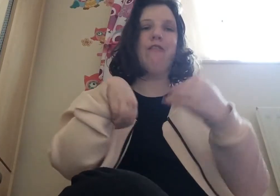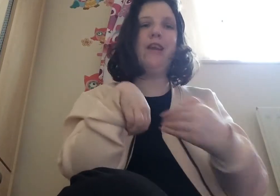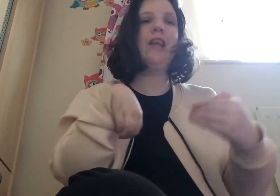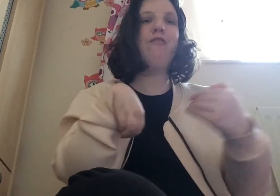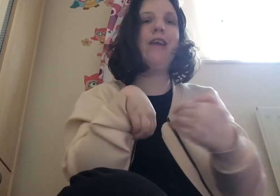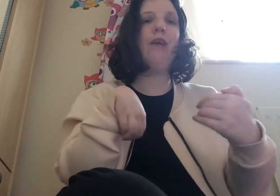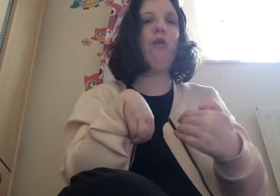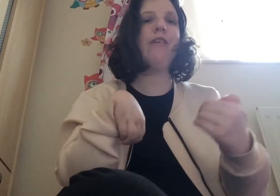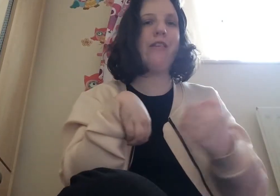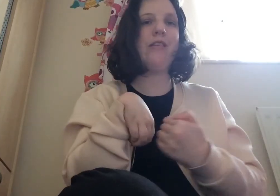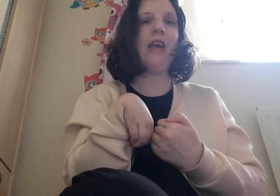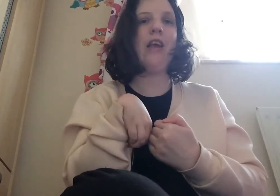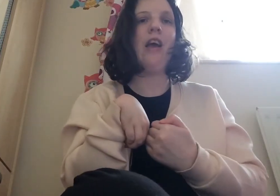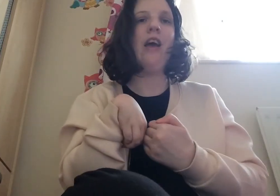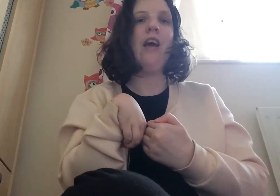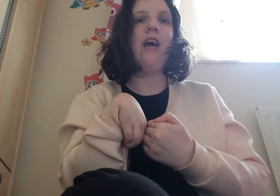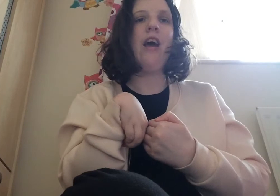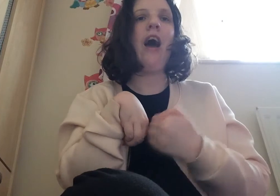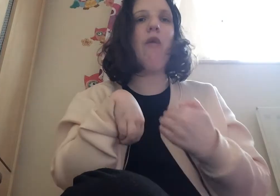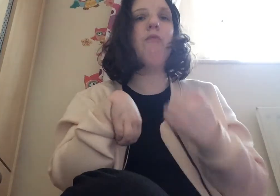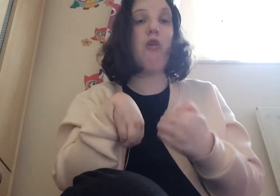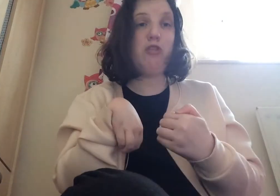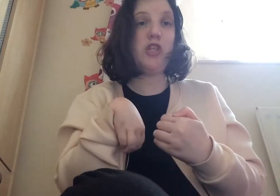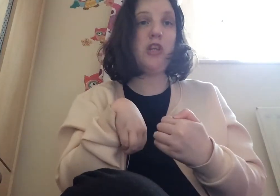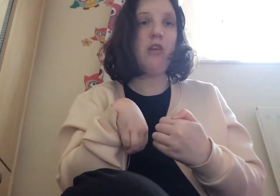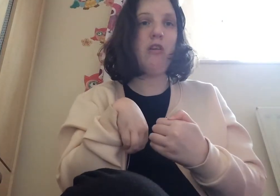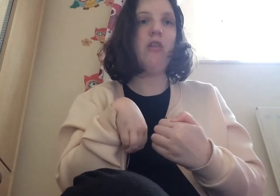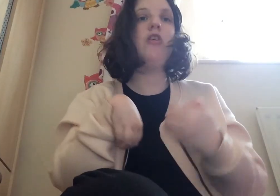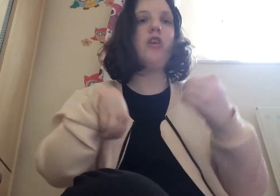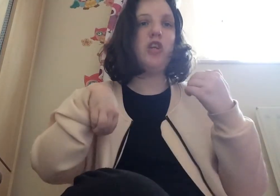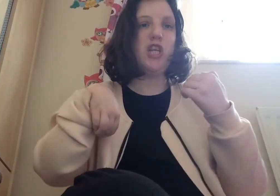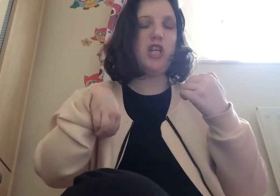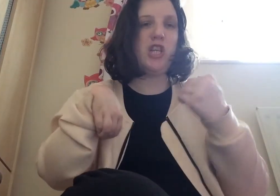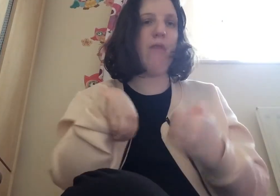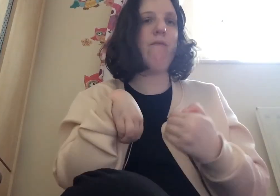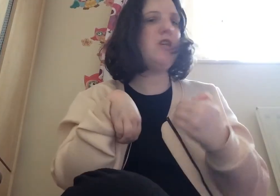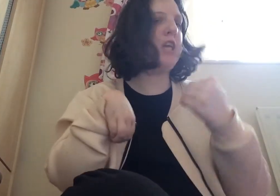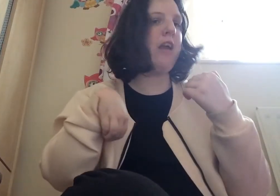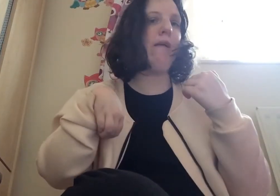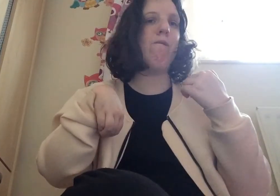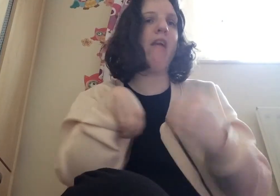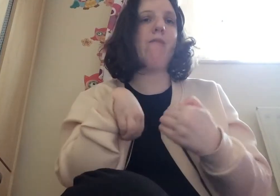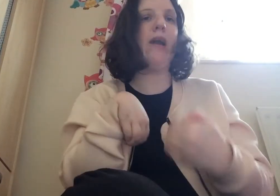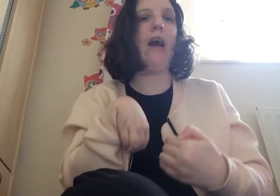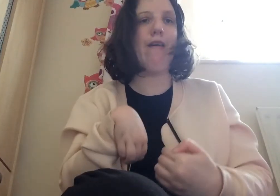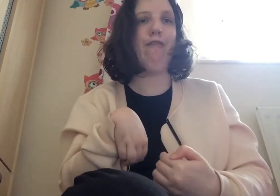really really wanted to see how much she she makes my life